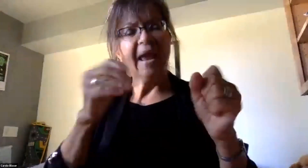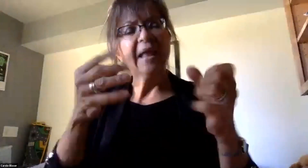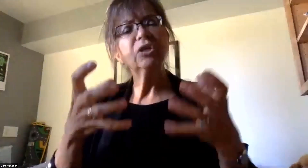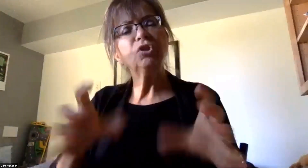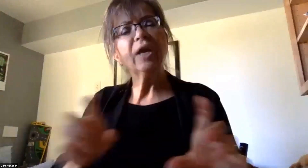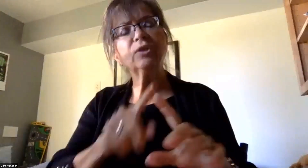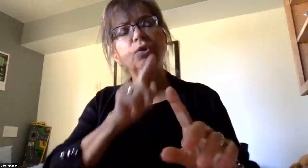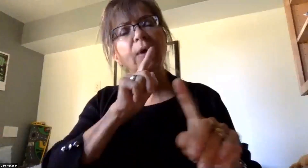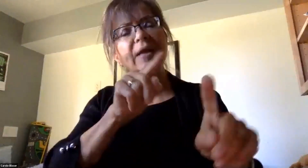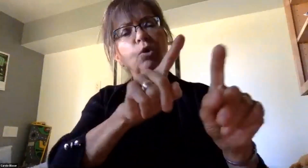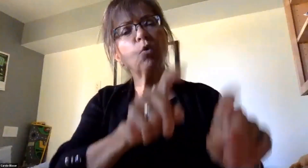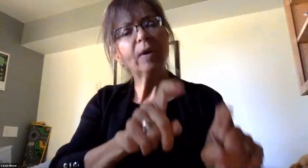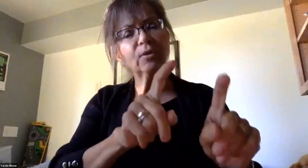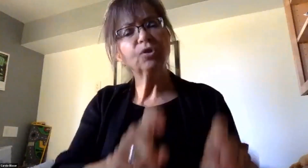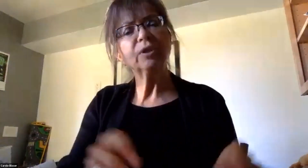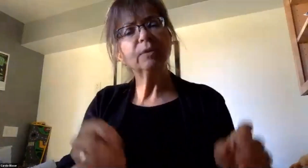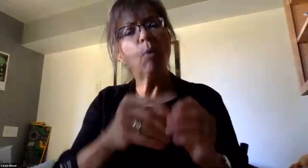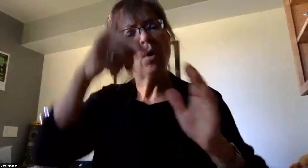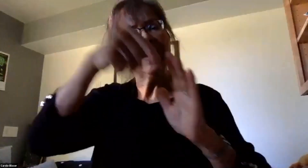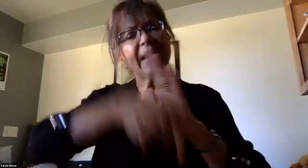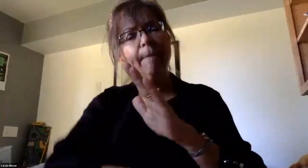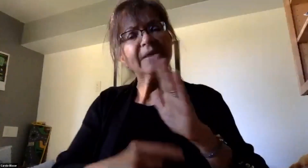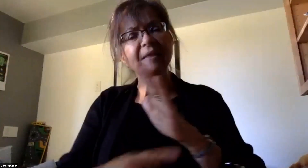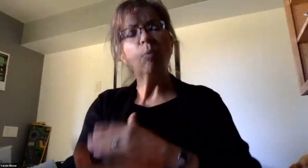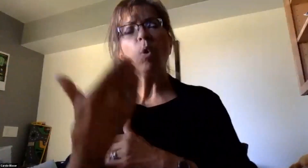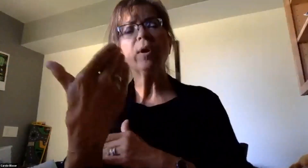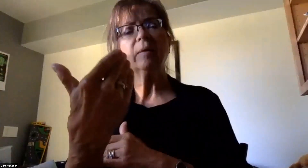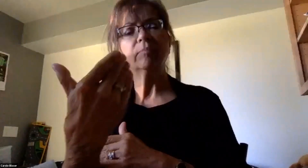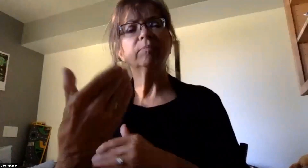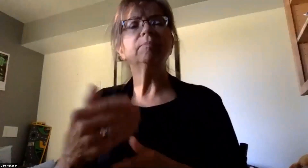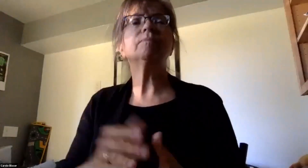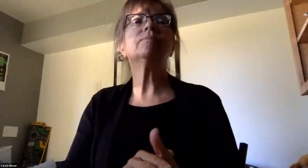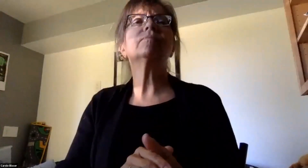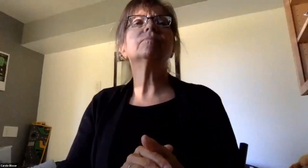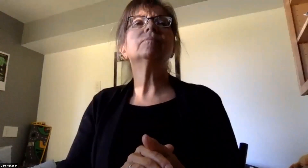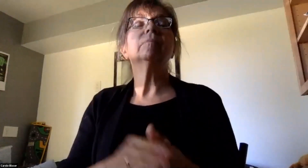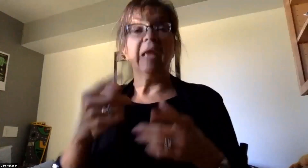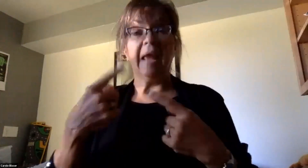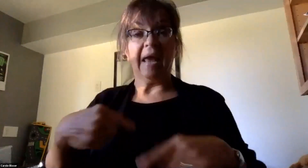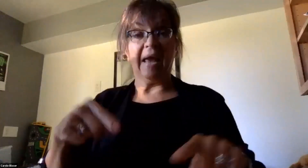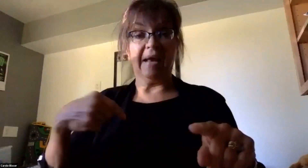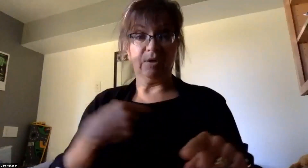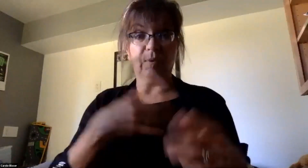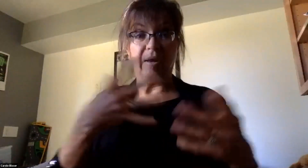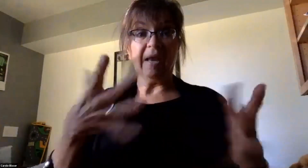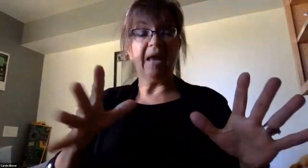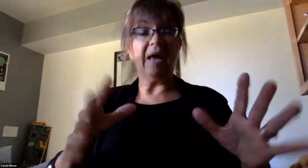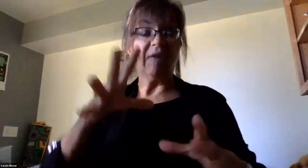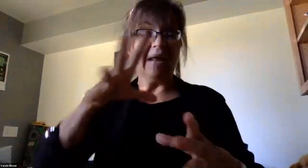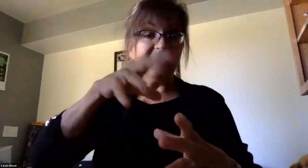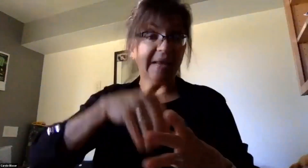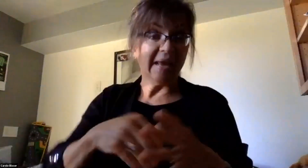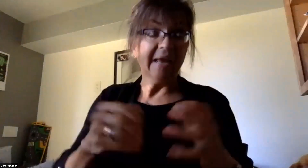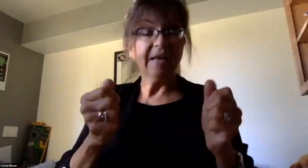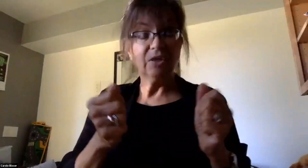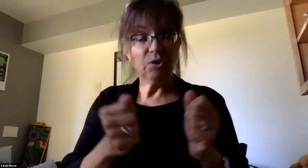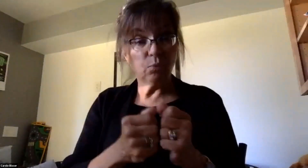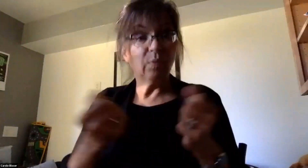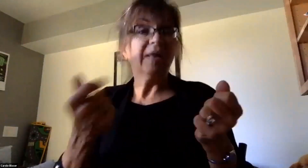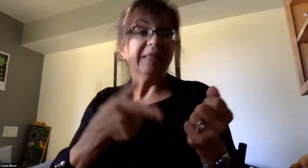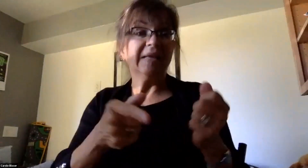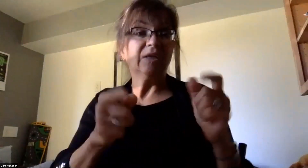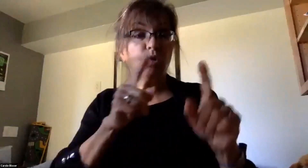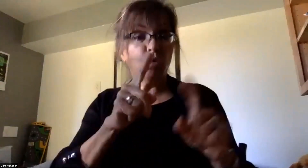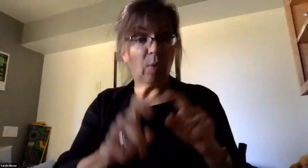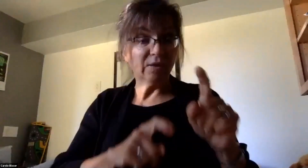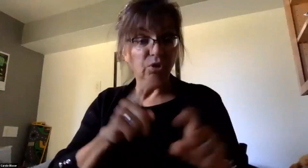more so and more depth this morning. As we have engaged in conversations with the Reopening Task Force and other members of